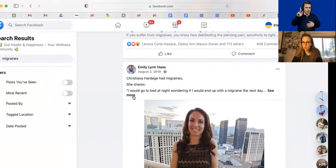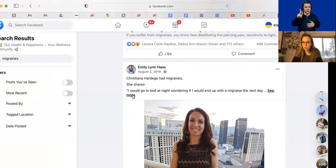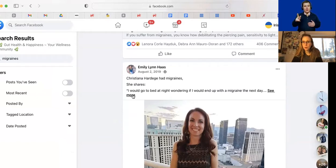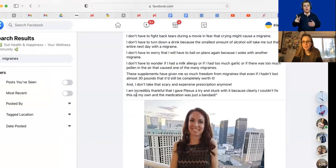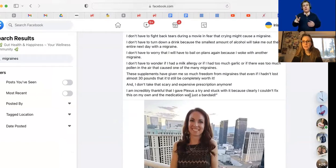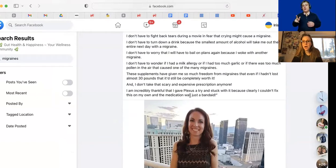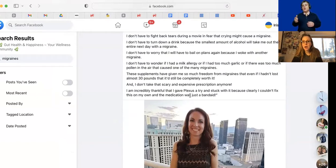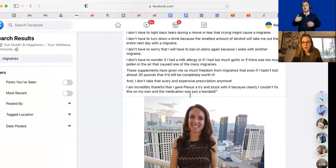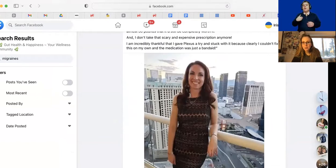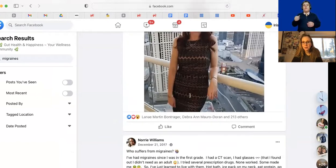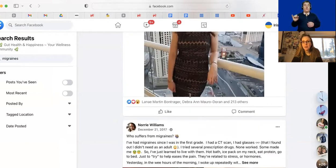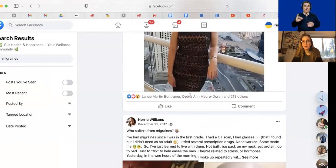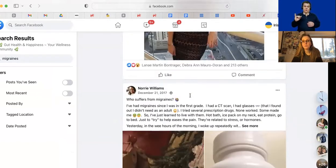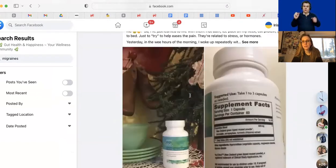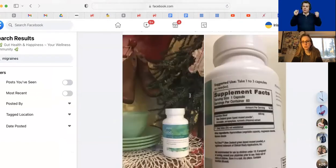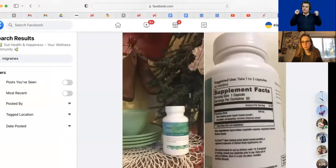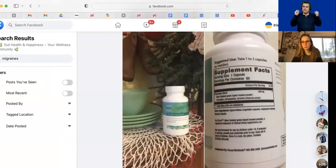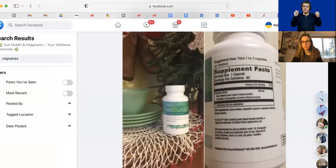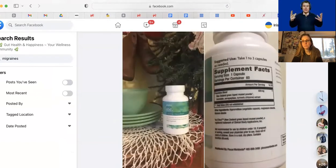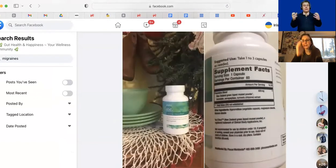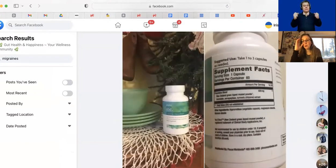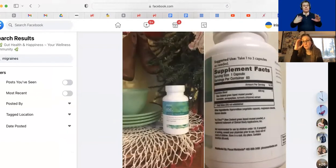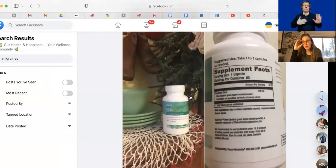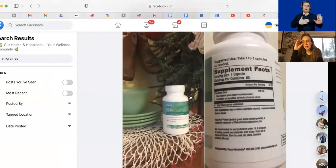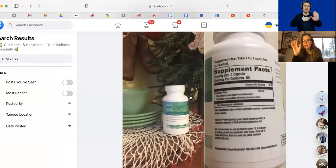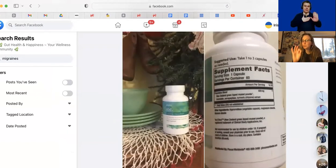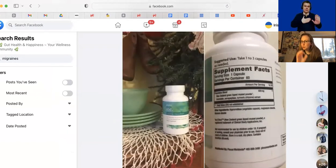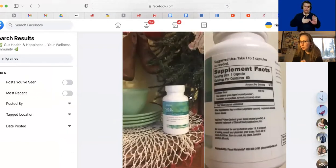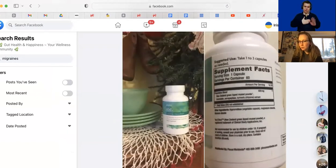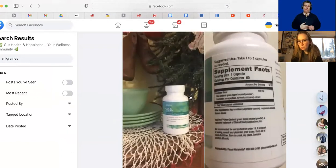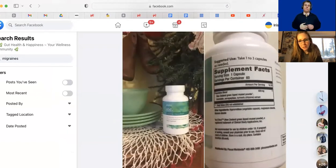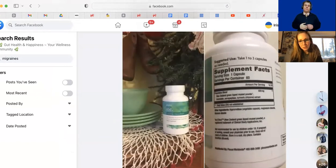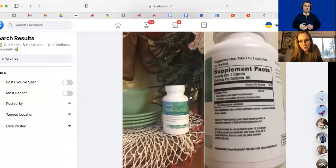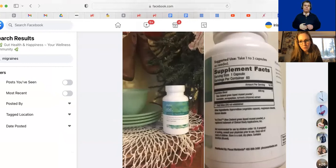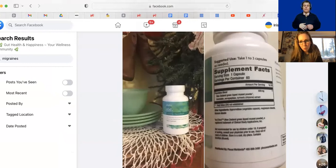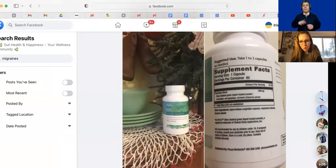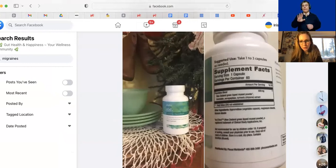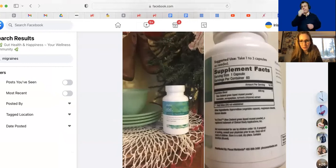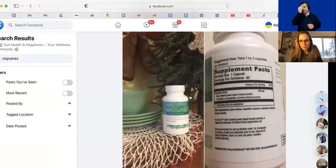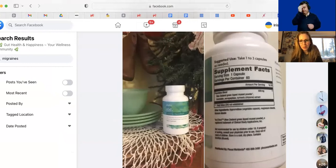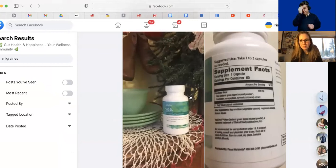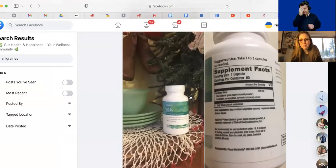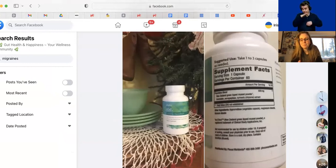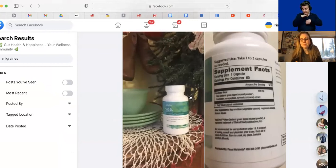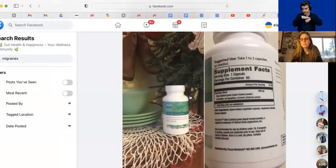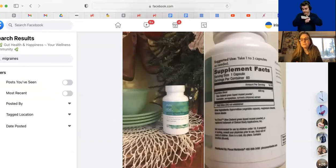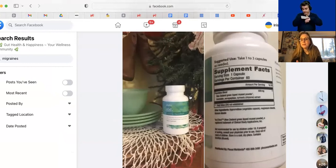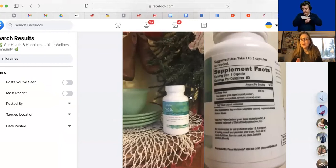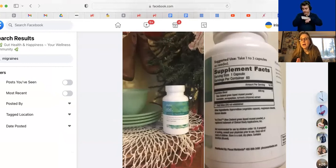There's also a ton of testimonies. Now I just want to give you a little bit of a warning here. Okay.